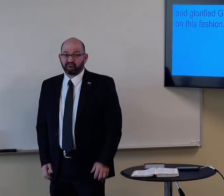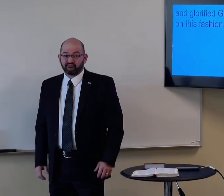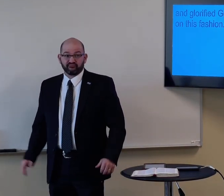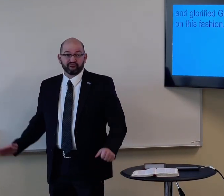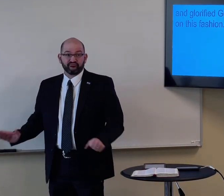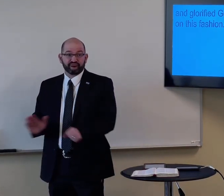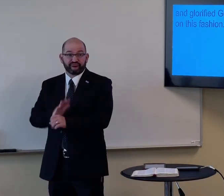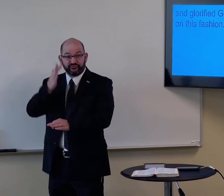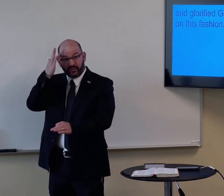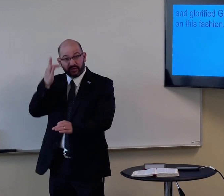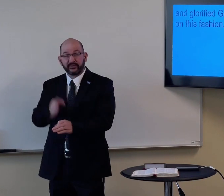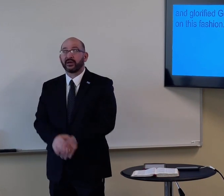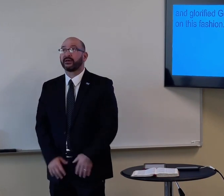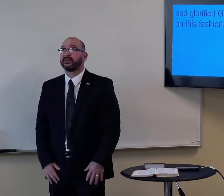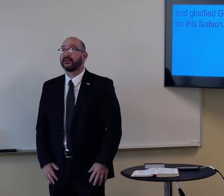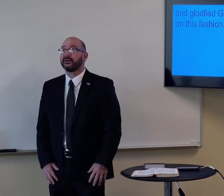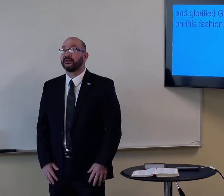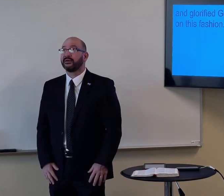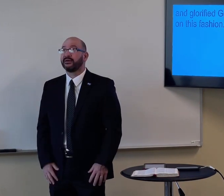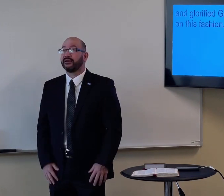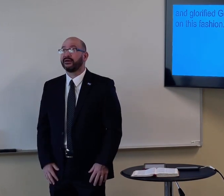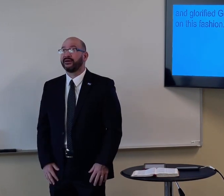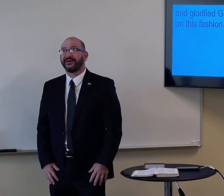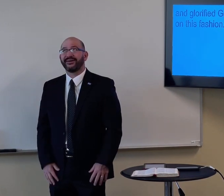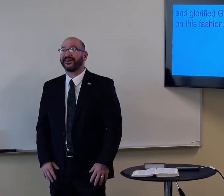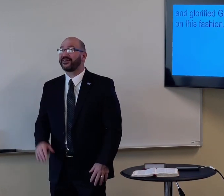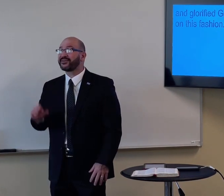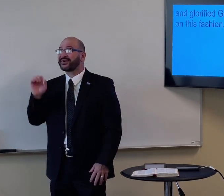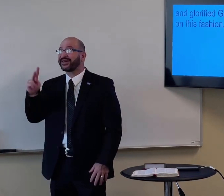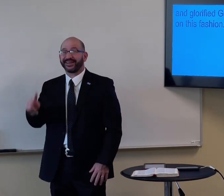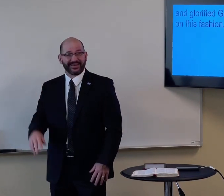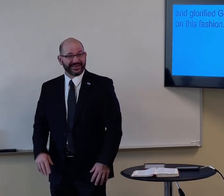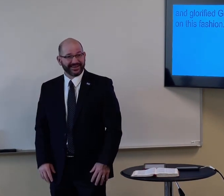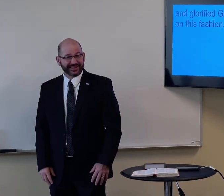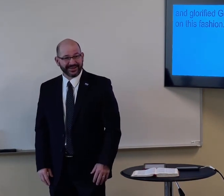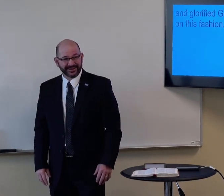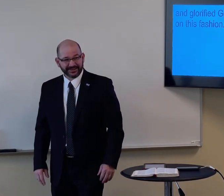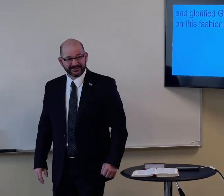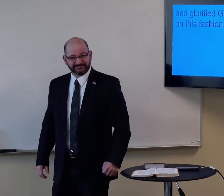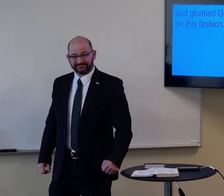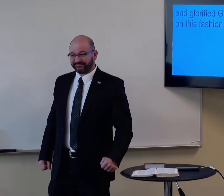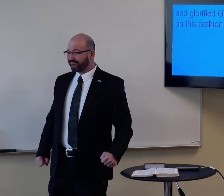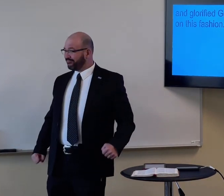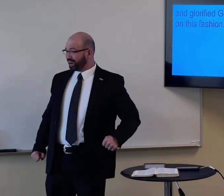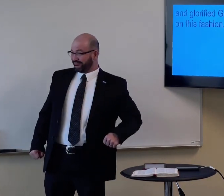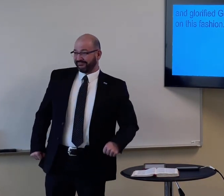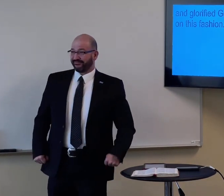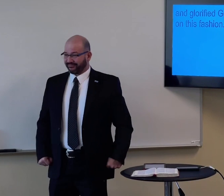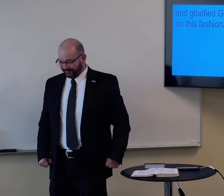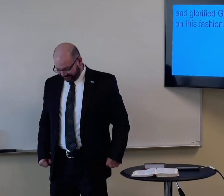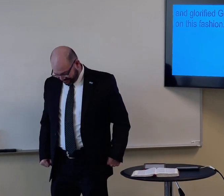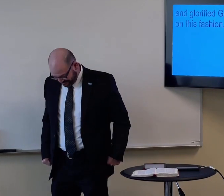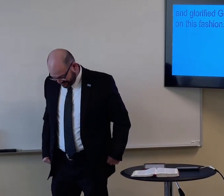But no, that's not what happened. This man was full of faith. And he just said, okay. And he stood up.